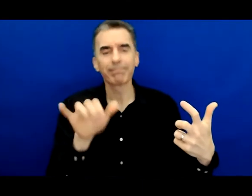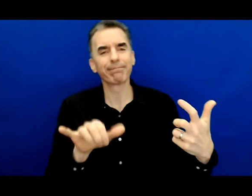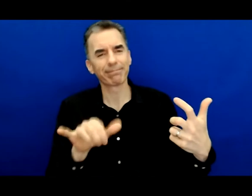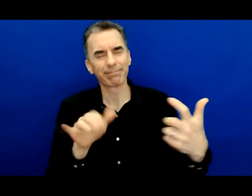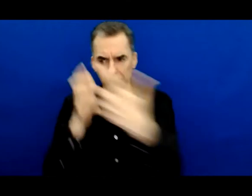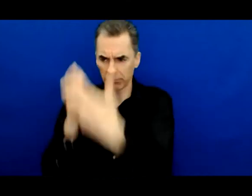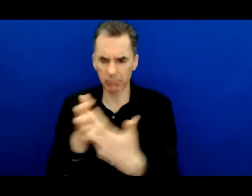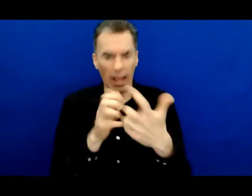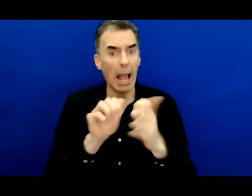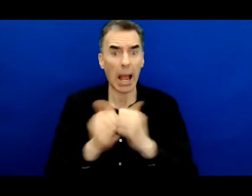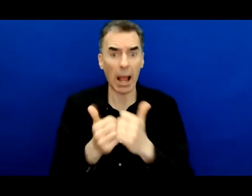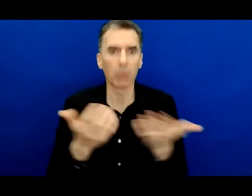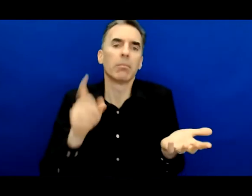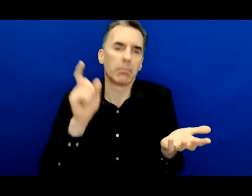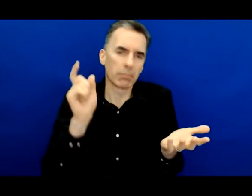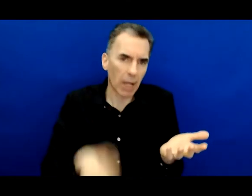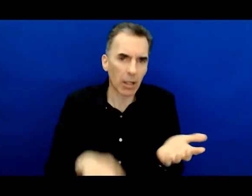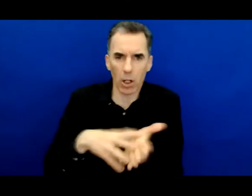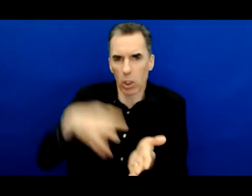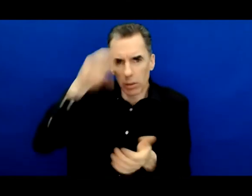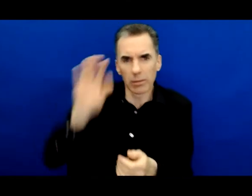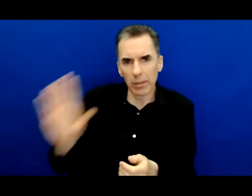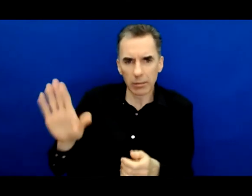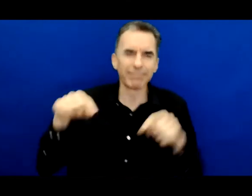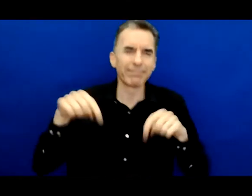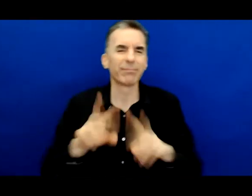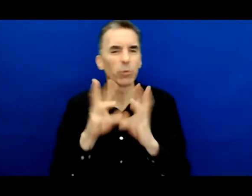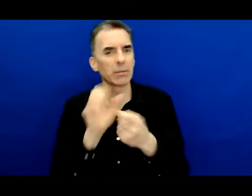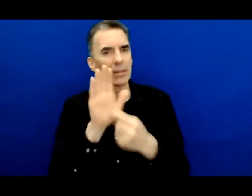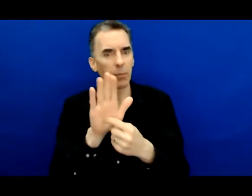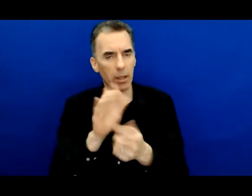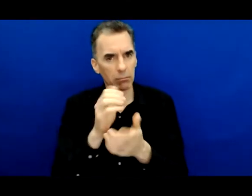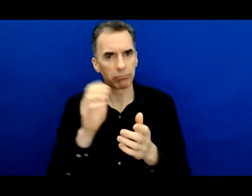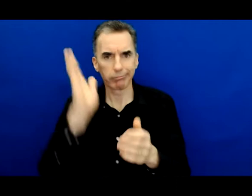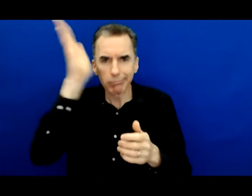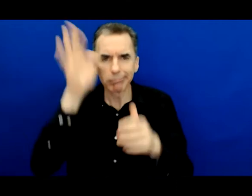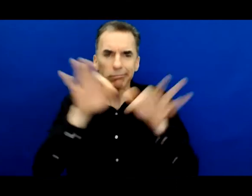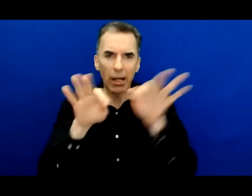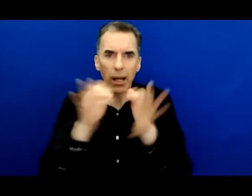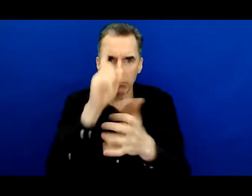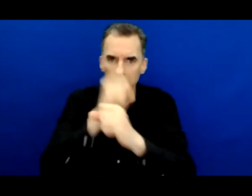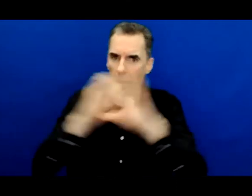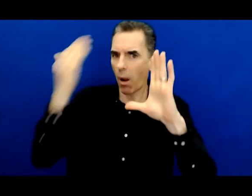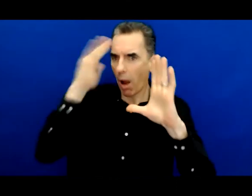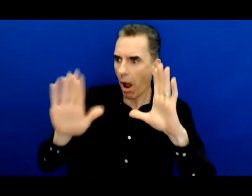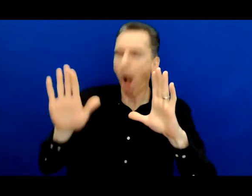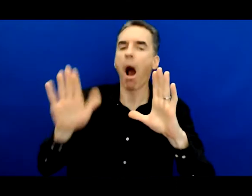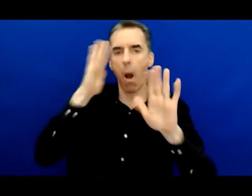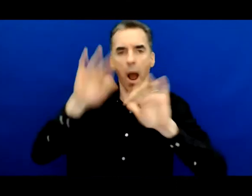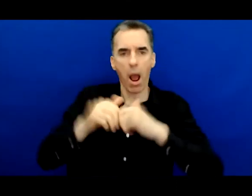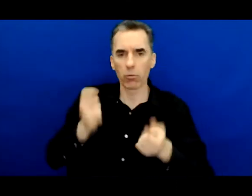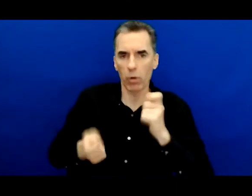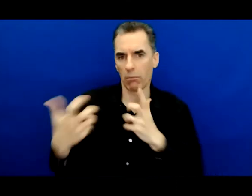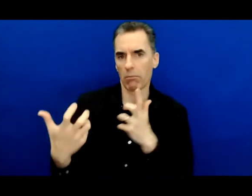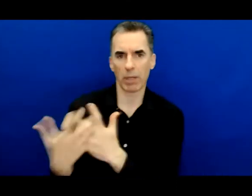these and to elevate and support the voices of those who need us most. And during this symposium, it would